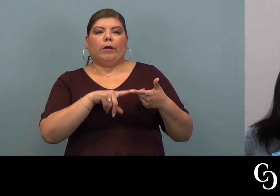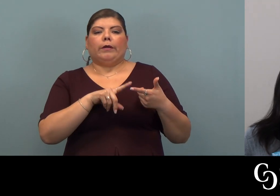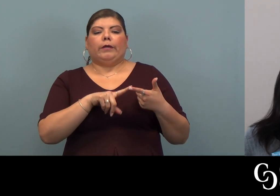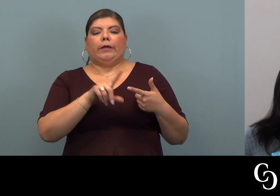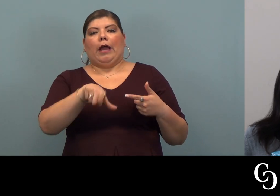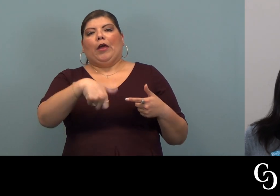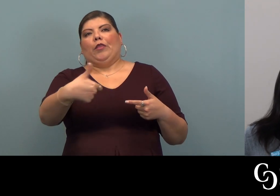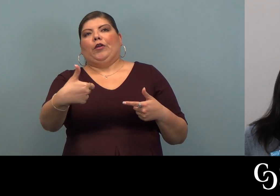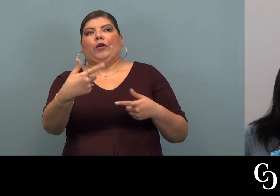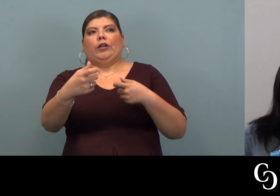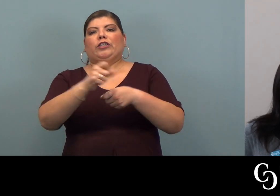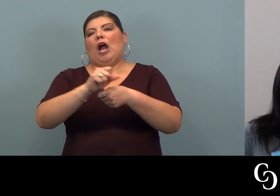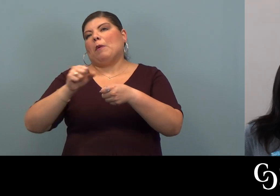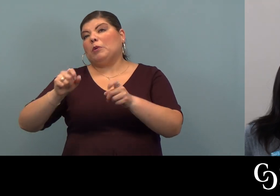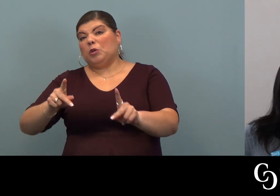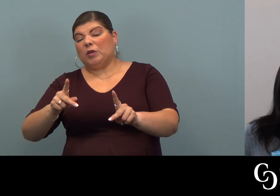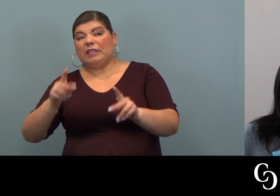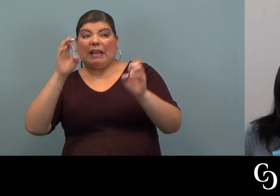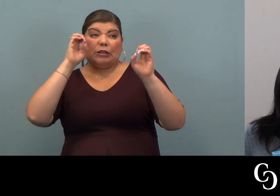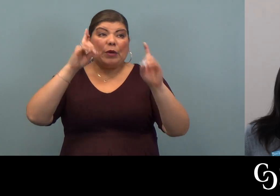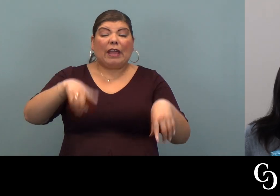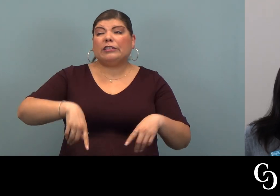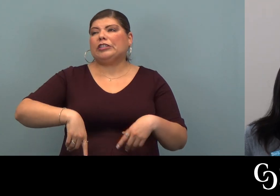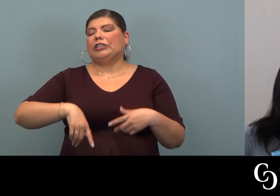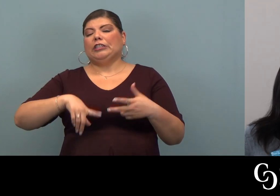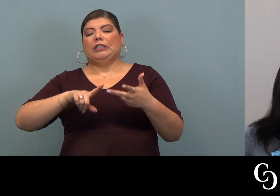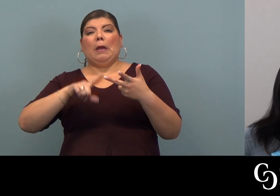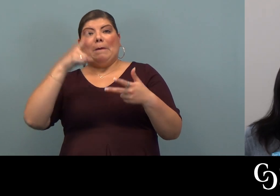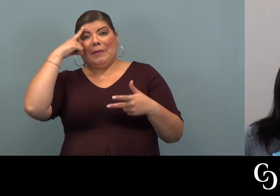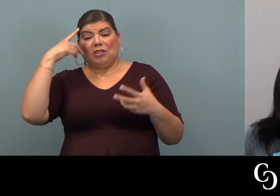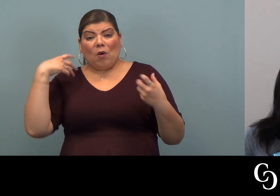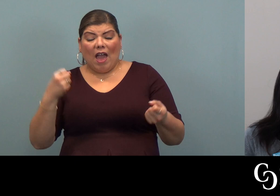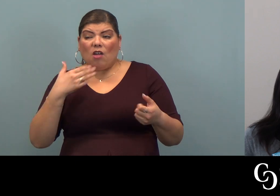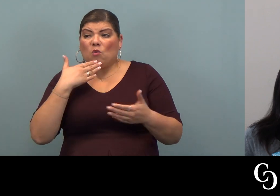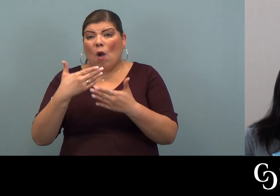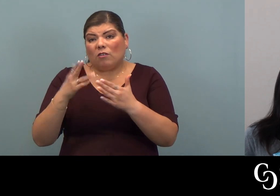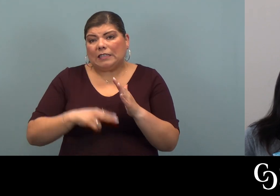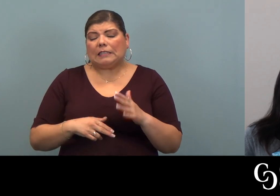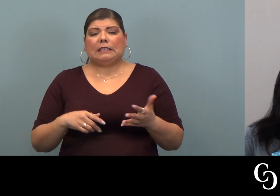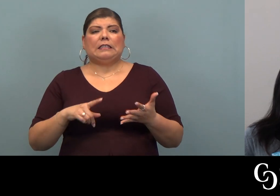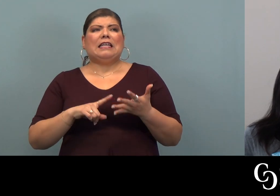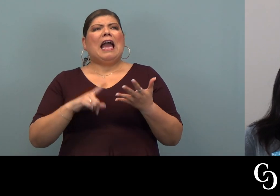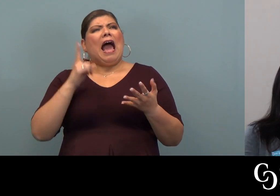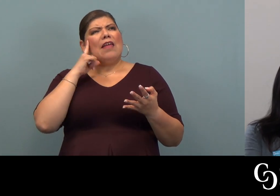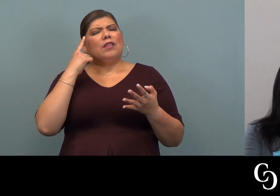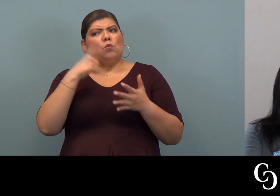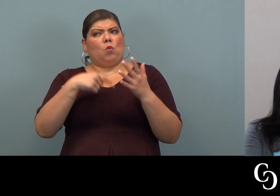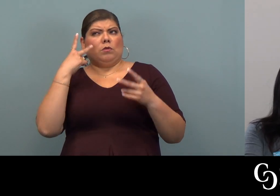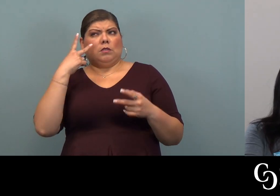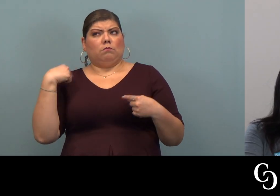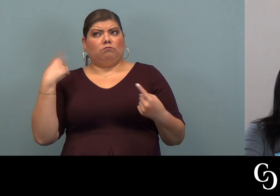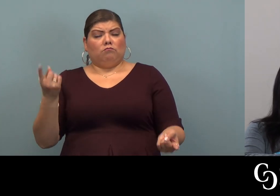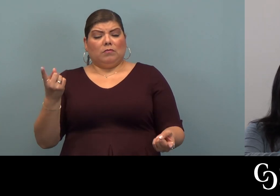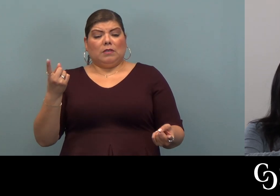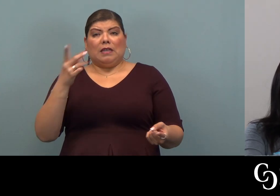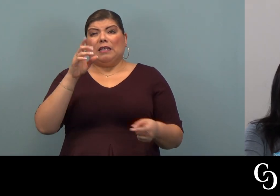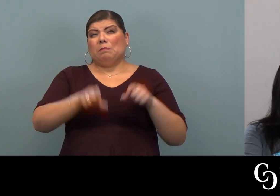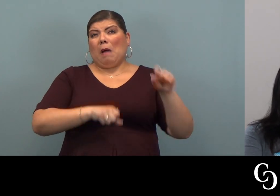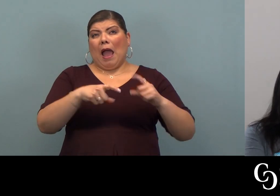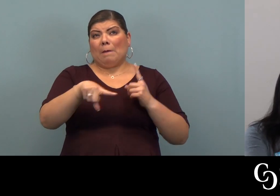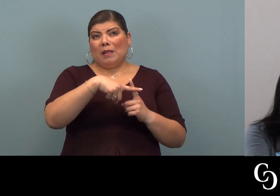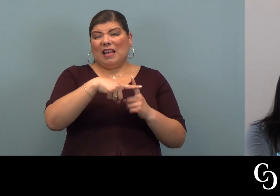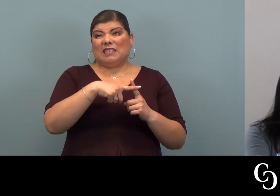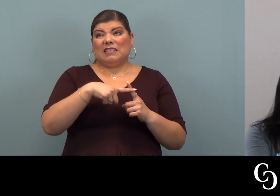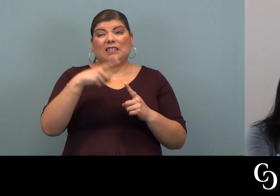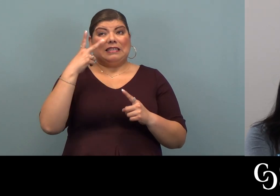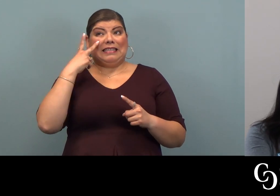and other sort of job opportunities, education, mental health, wellness. I think what we have seen Bike Plus do